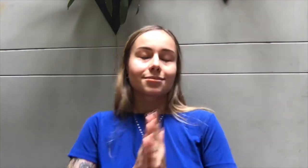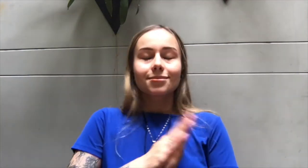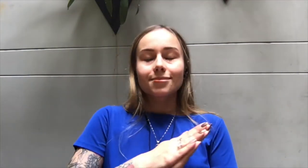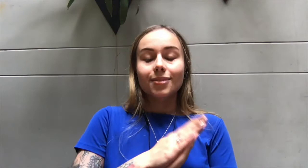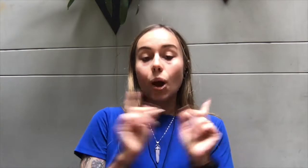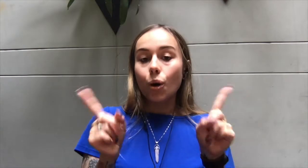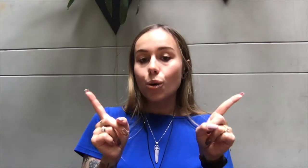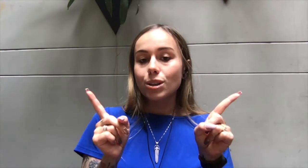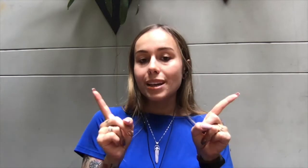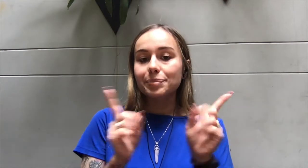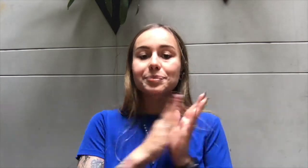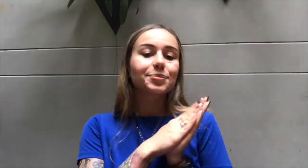Hold it.